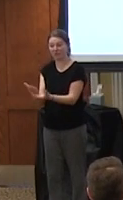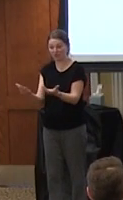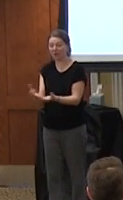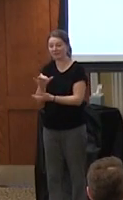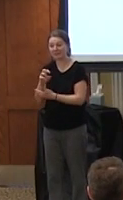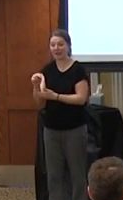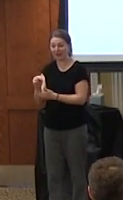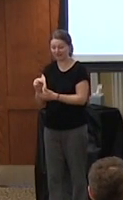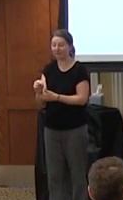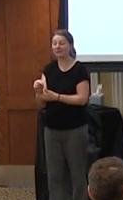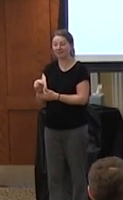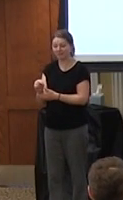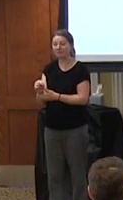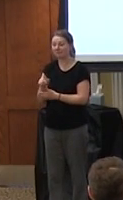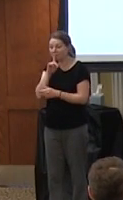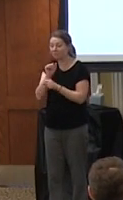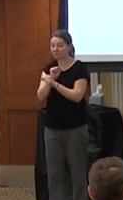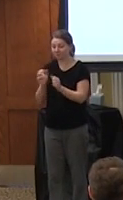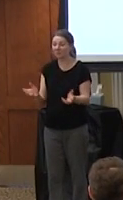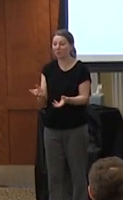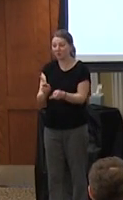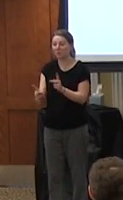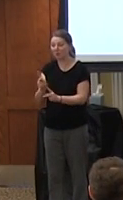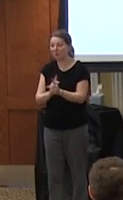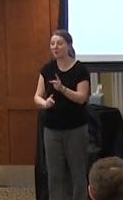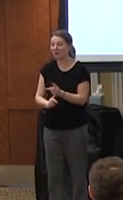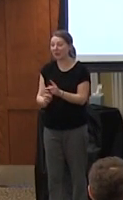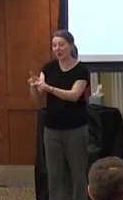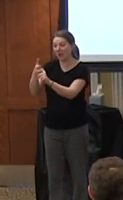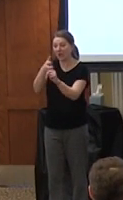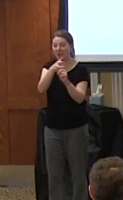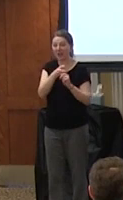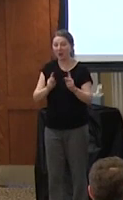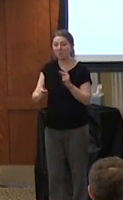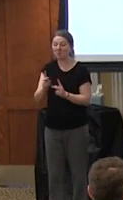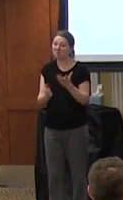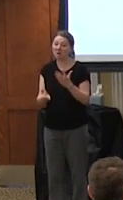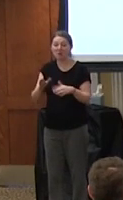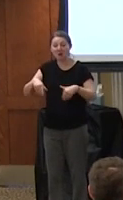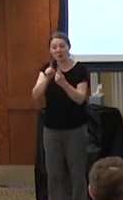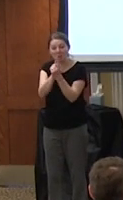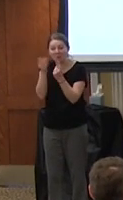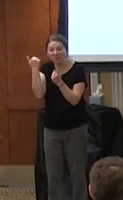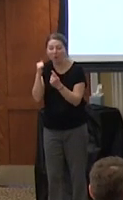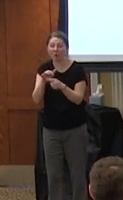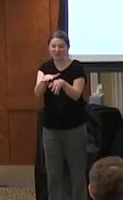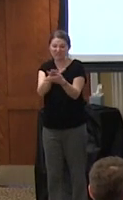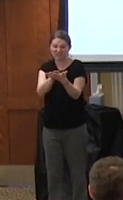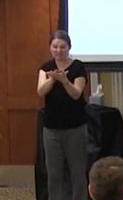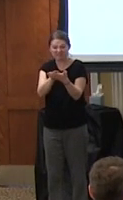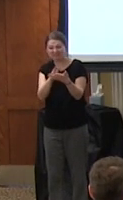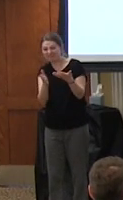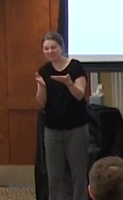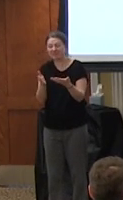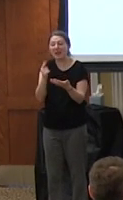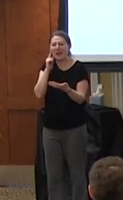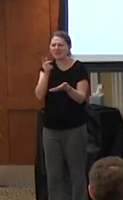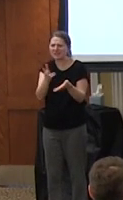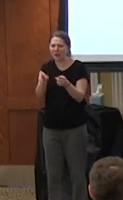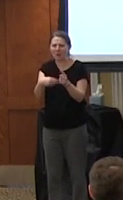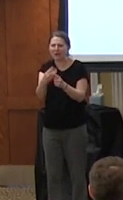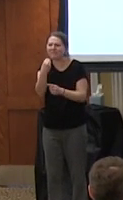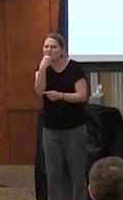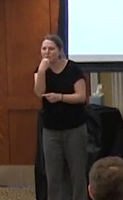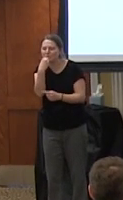that encourages folks to round up a group of people people you don't know well and have a conversation around food sit